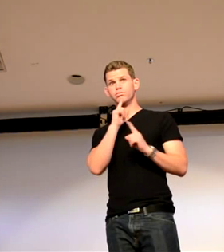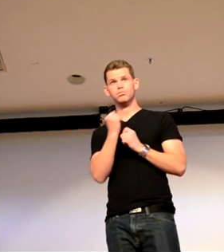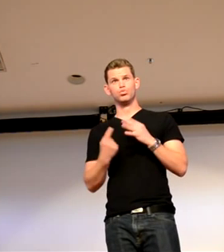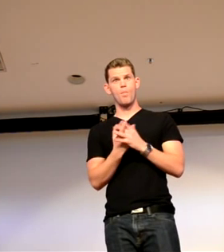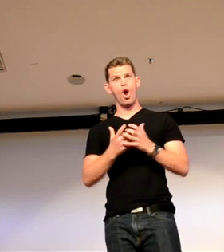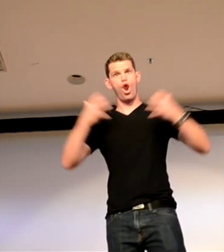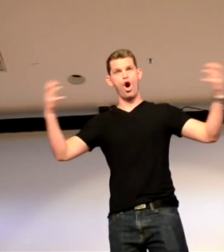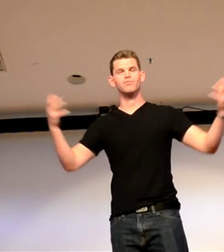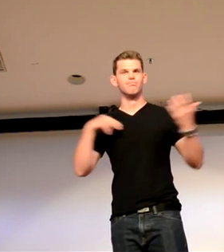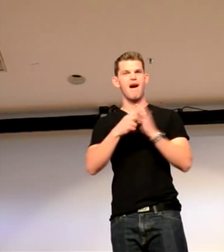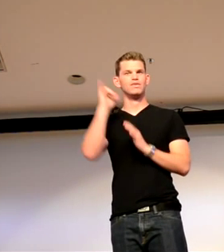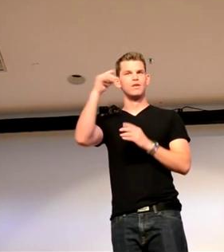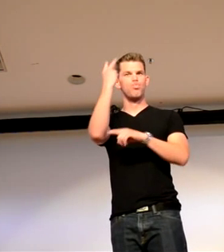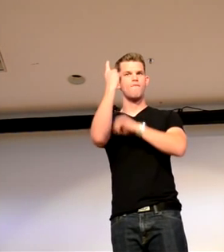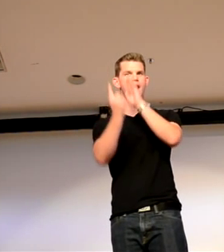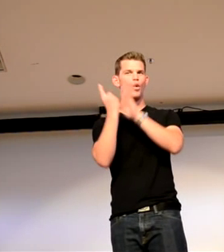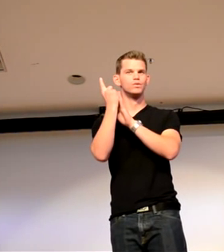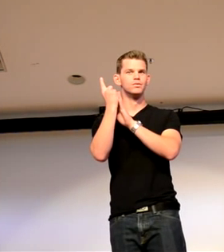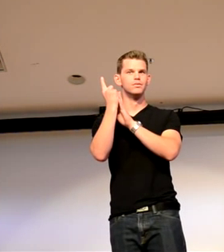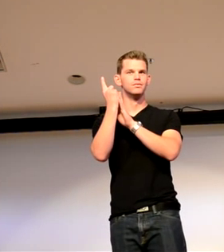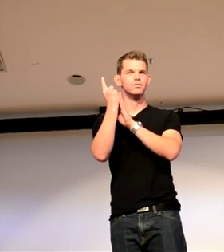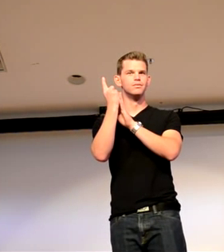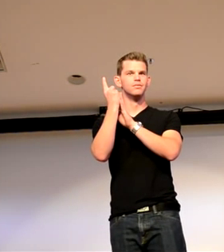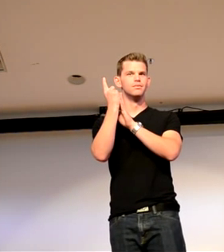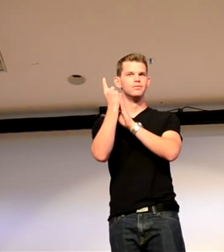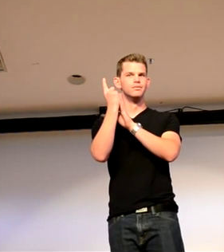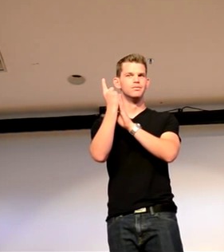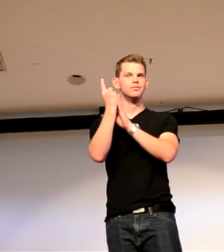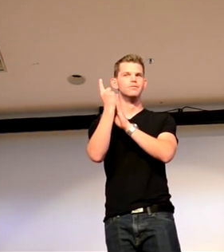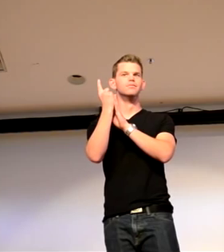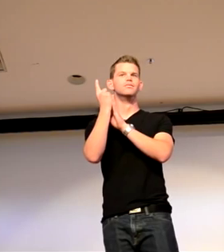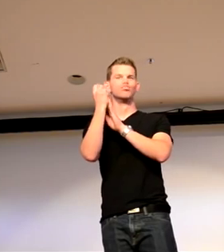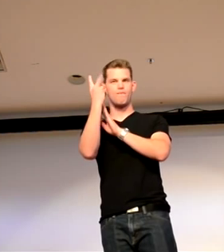And my role, I have to show up for about, like, 12 hours.